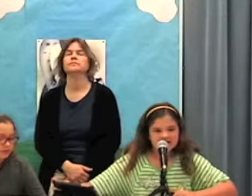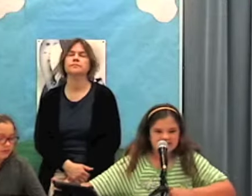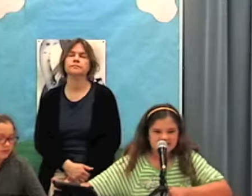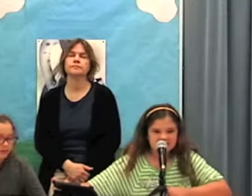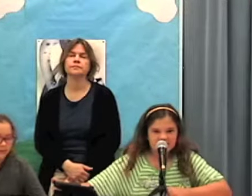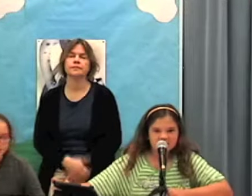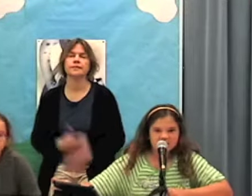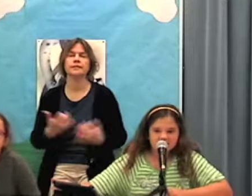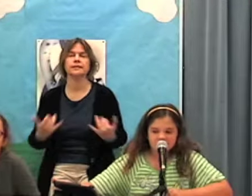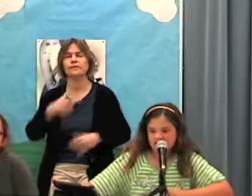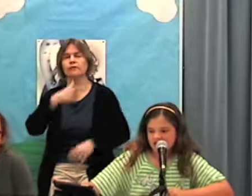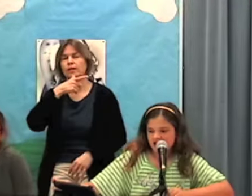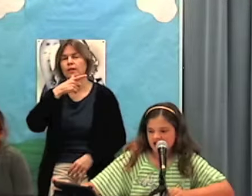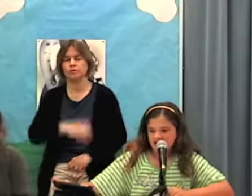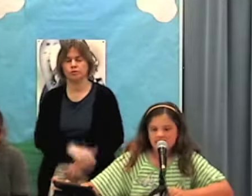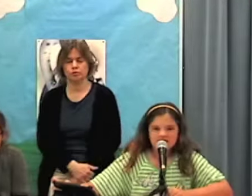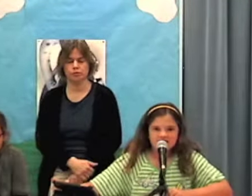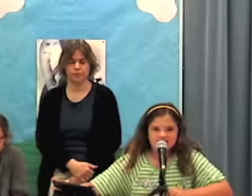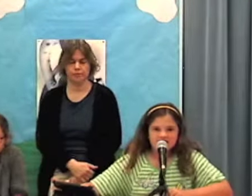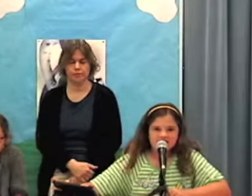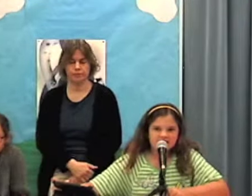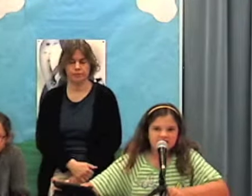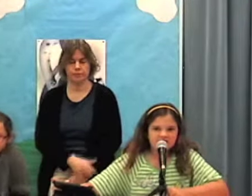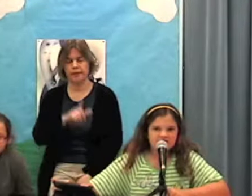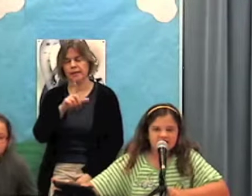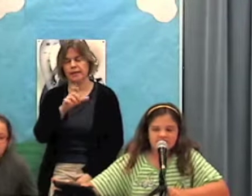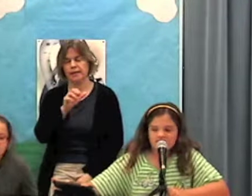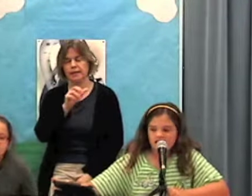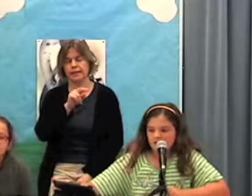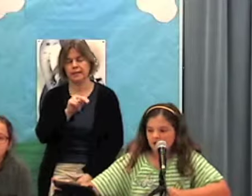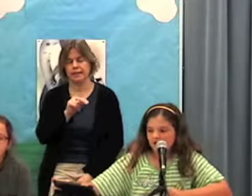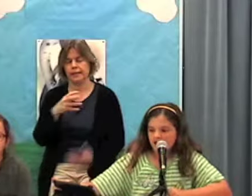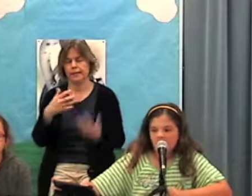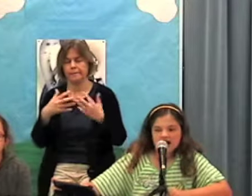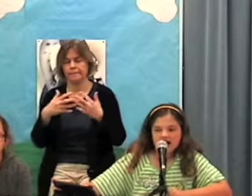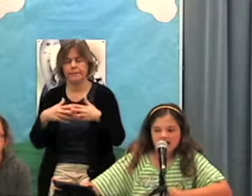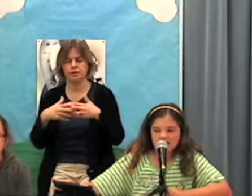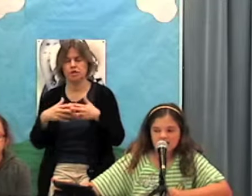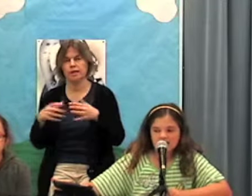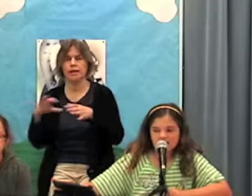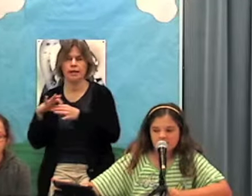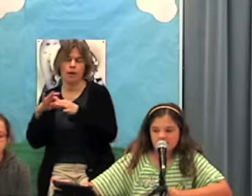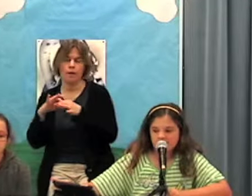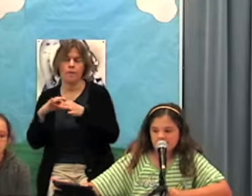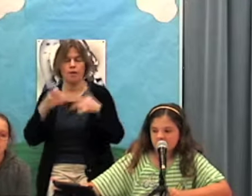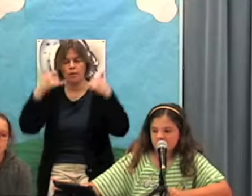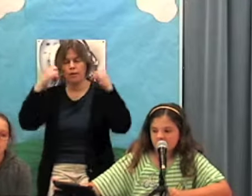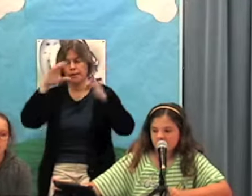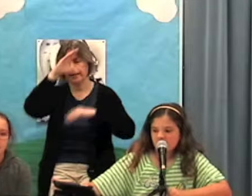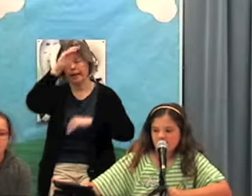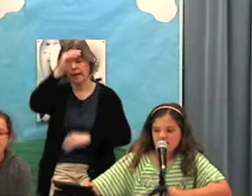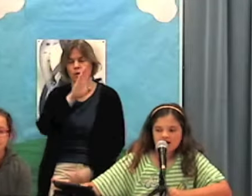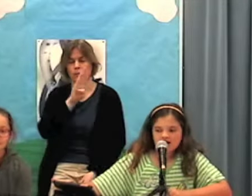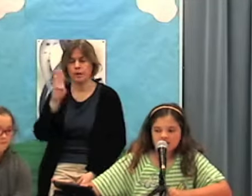Today for lunch is Lean Machine Combo, Cowboy Barbecue,